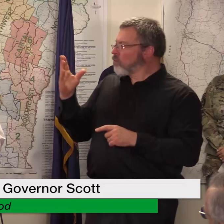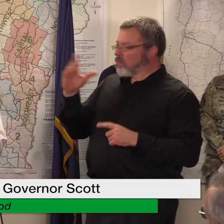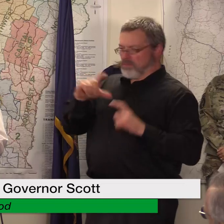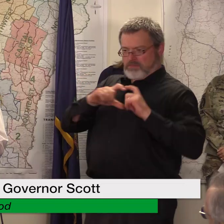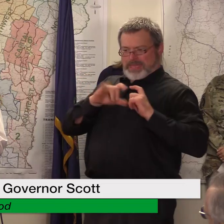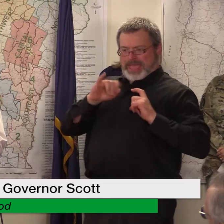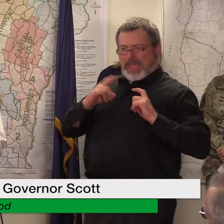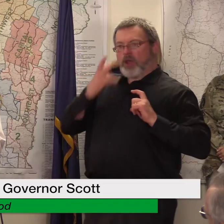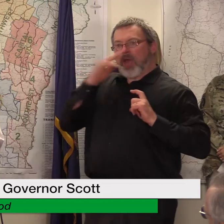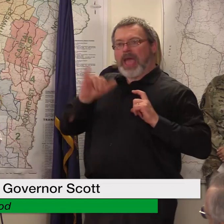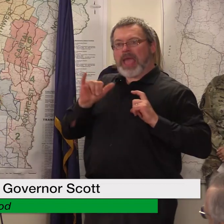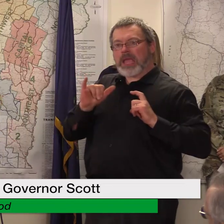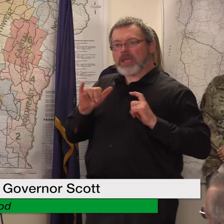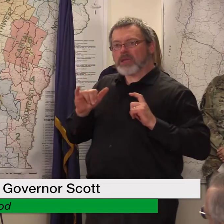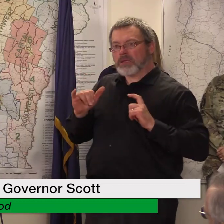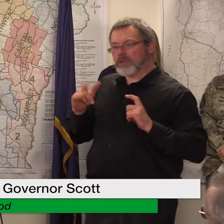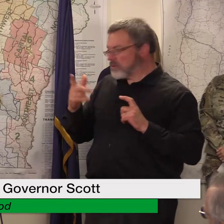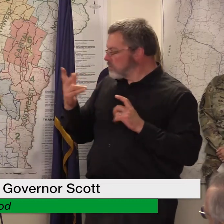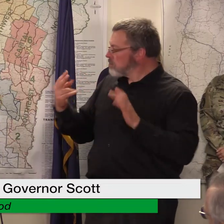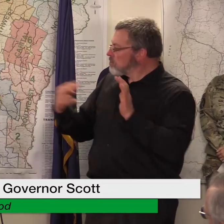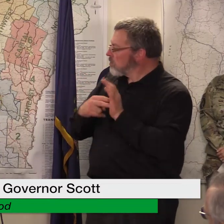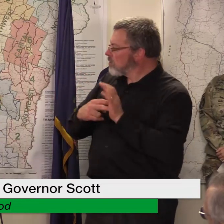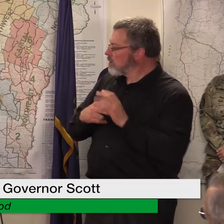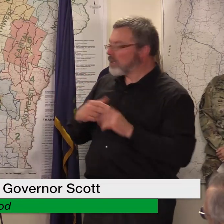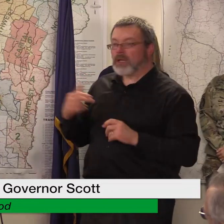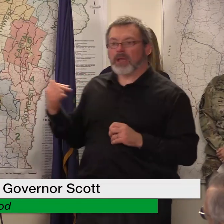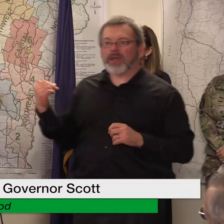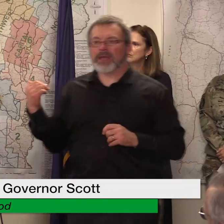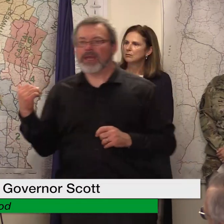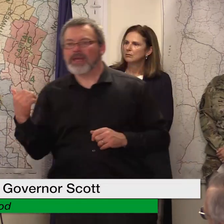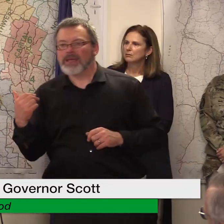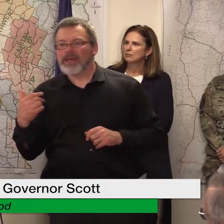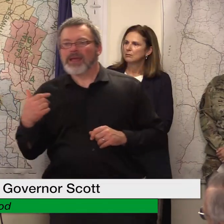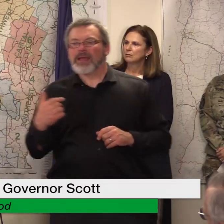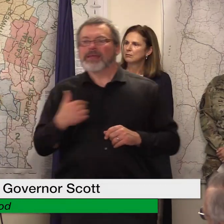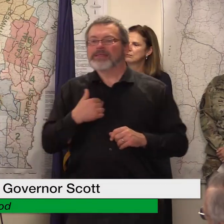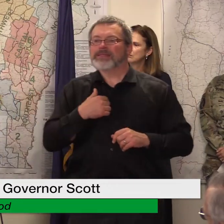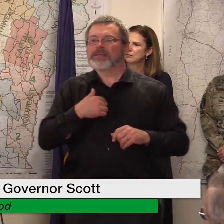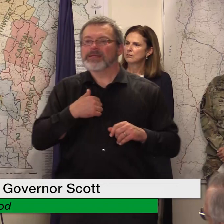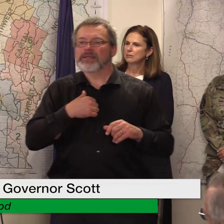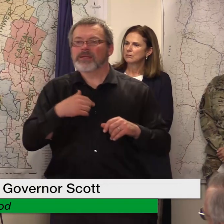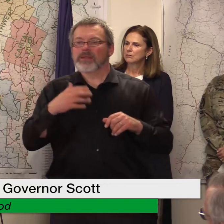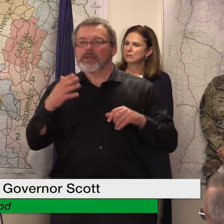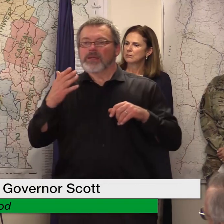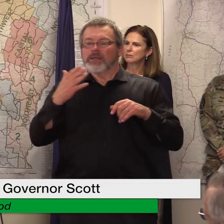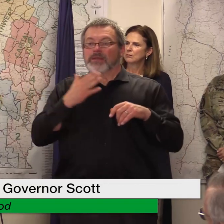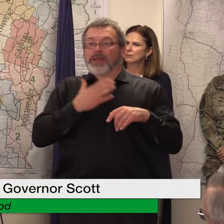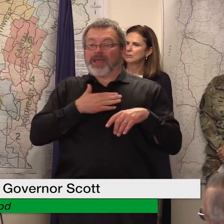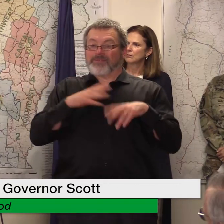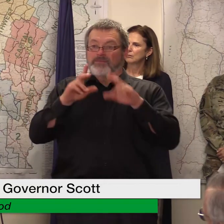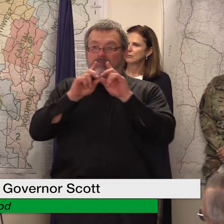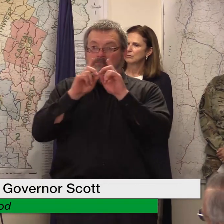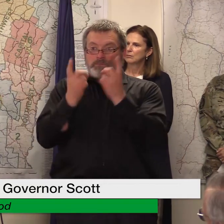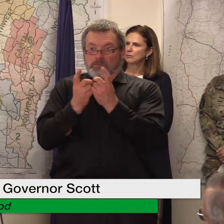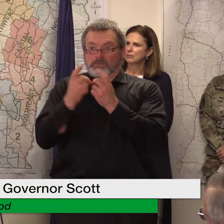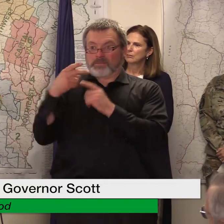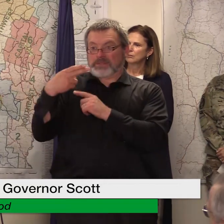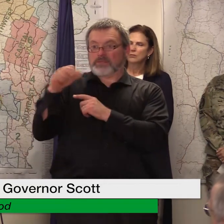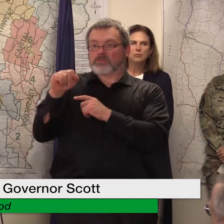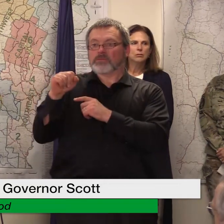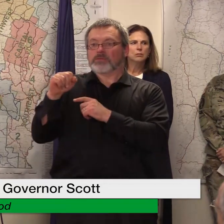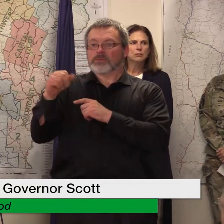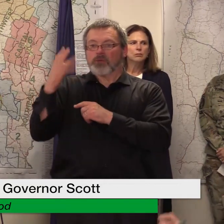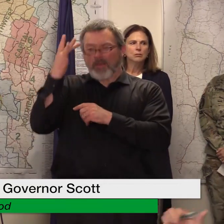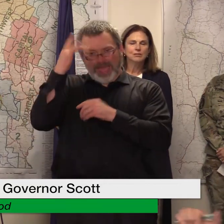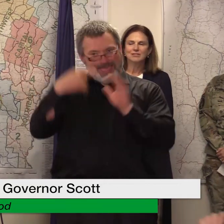so people know what to look for um because it's a department of homeland security badge it's not something we can take a picture of and